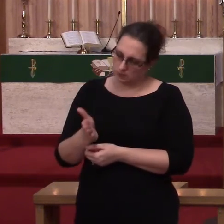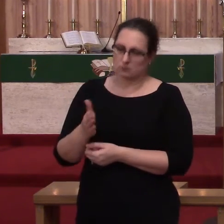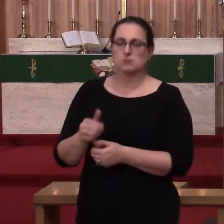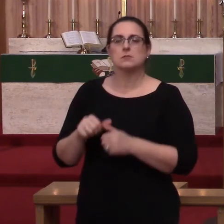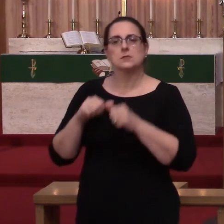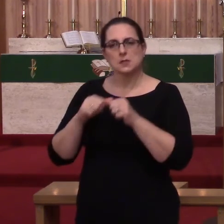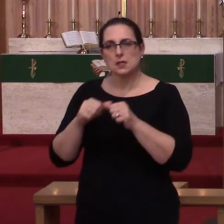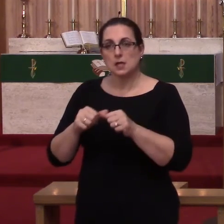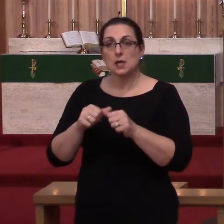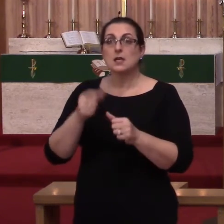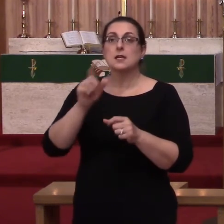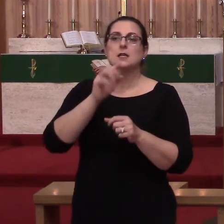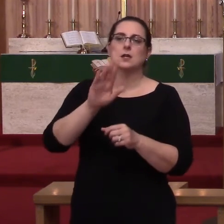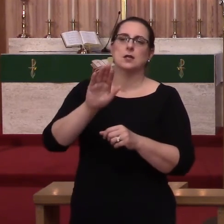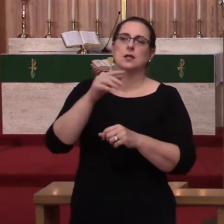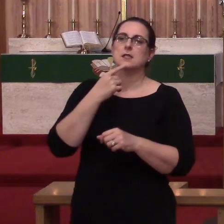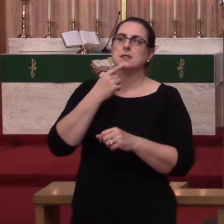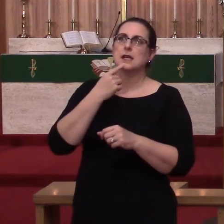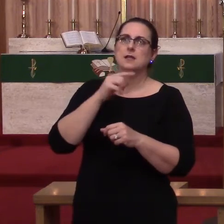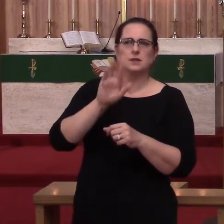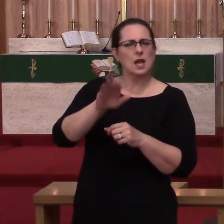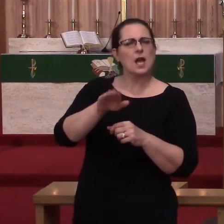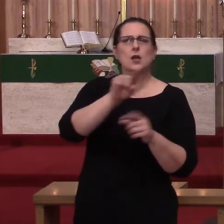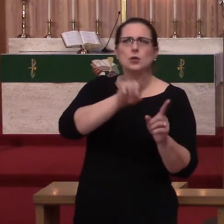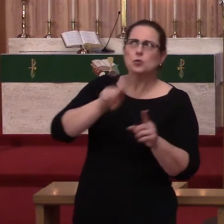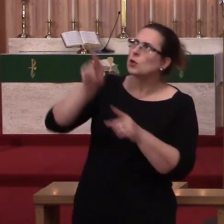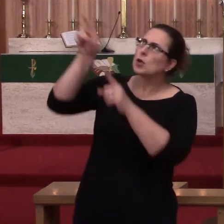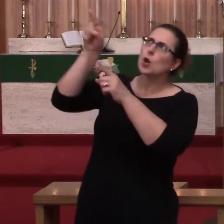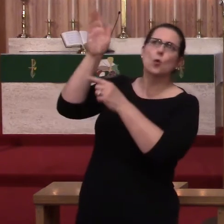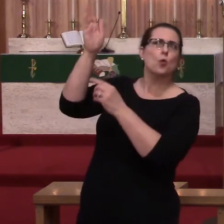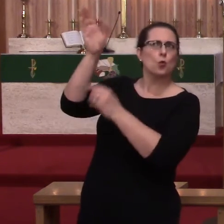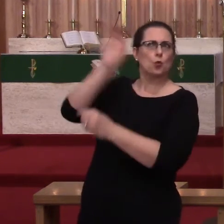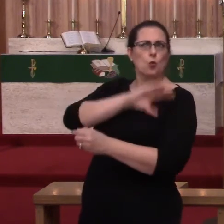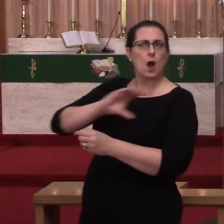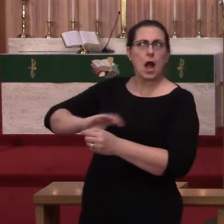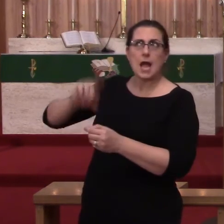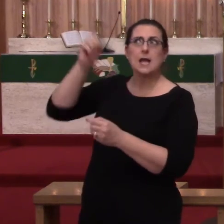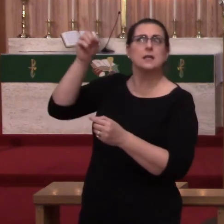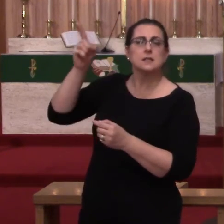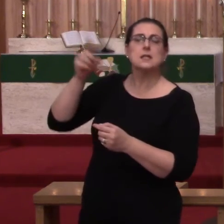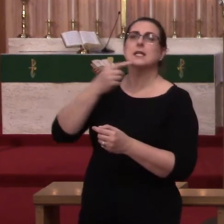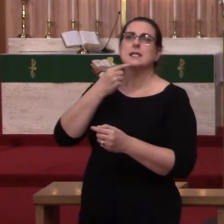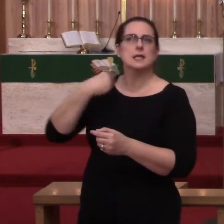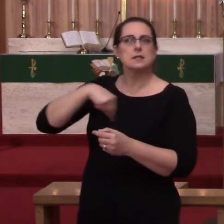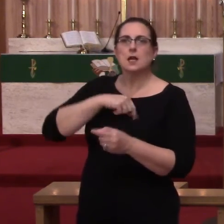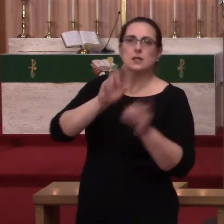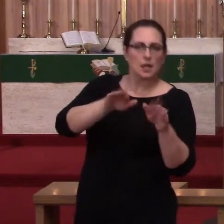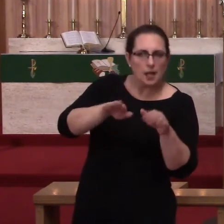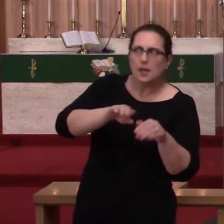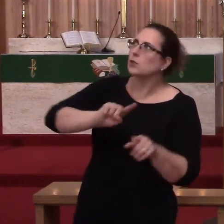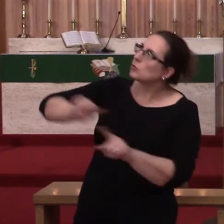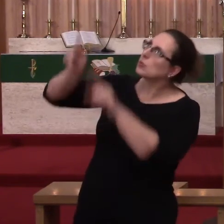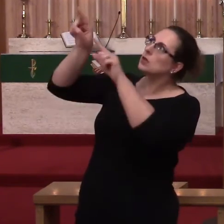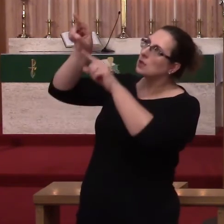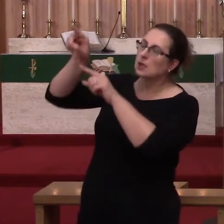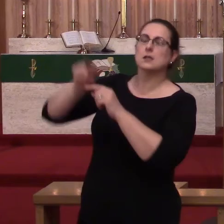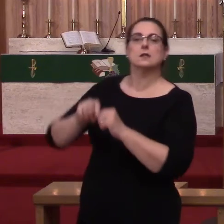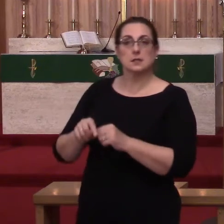point us to Christ and His salvific work accomplished for us on the cross. He continues to point us to the means of